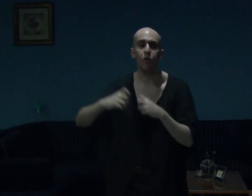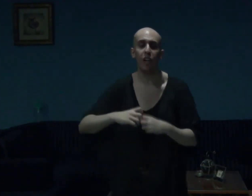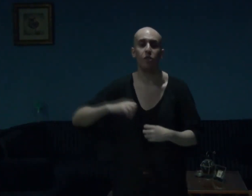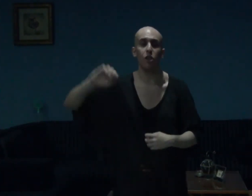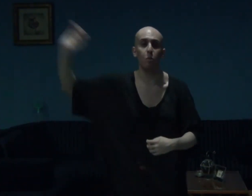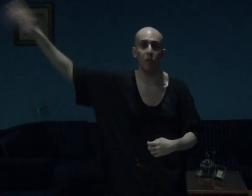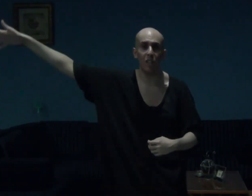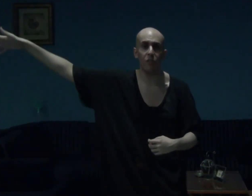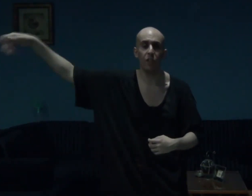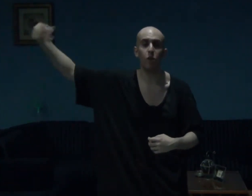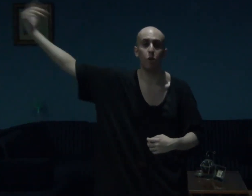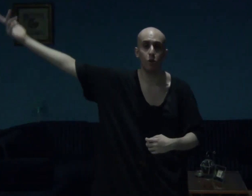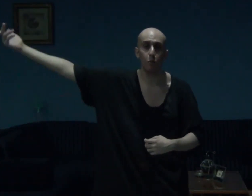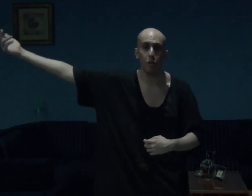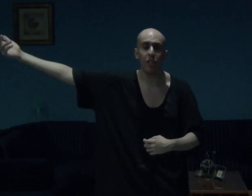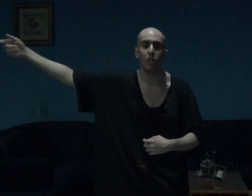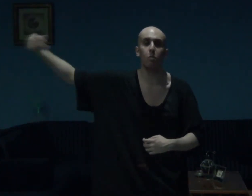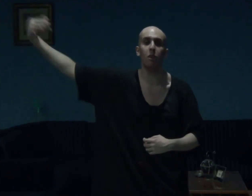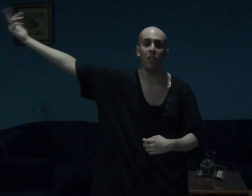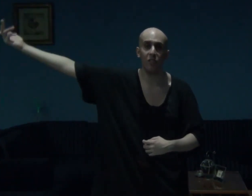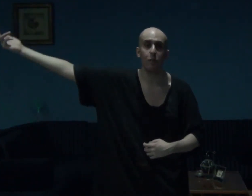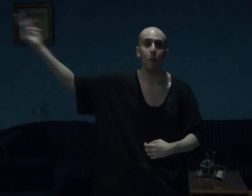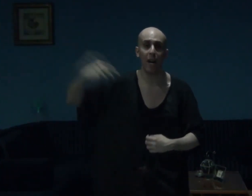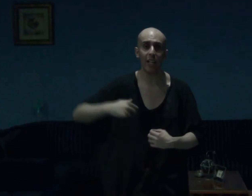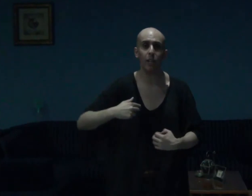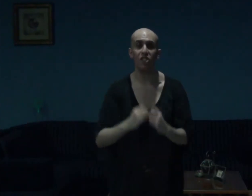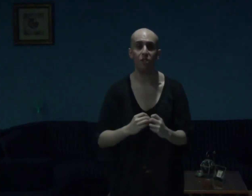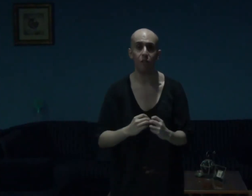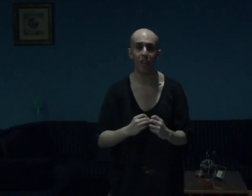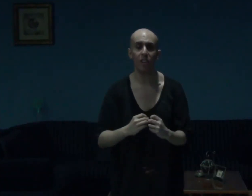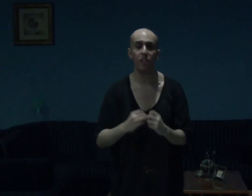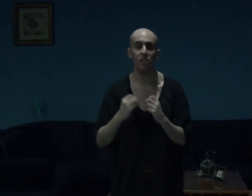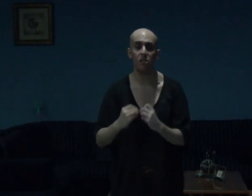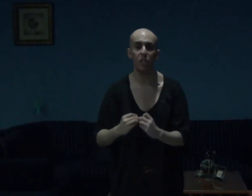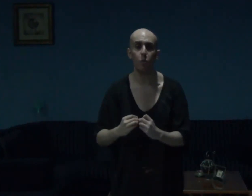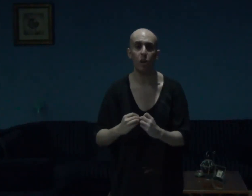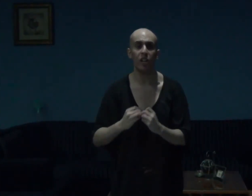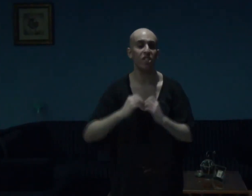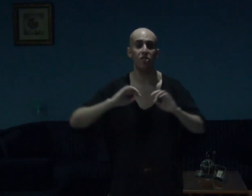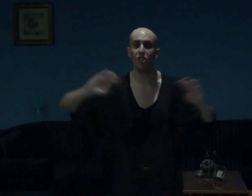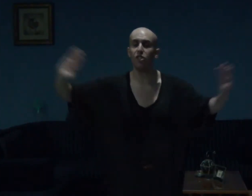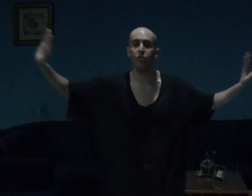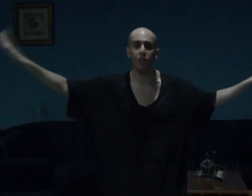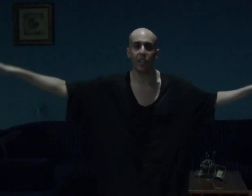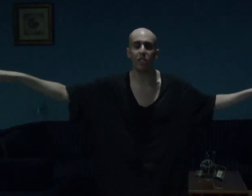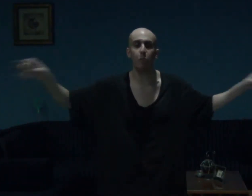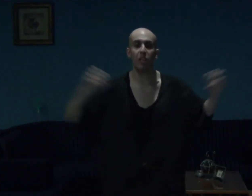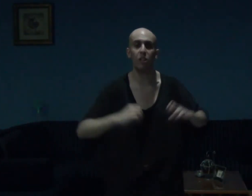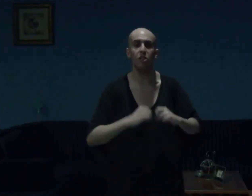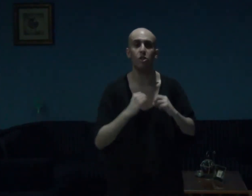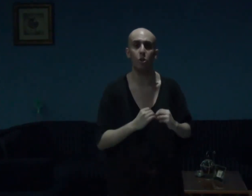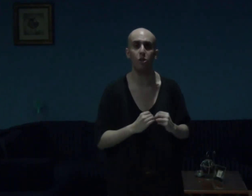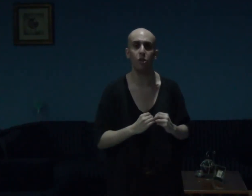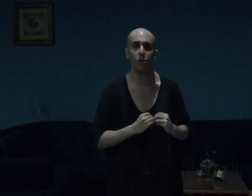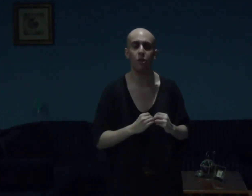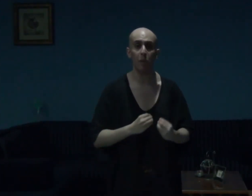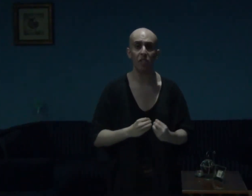find her beloved, or to bring her beloved back, is the fact, Senwa, is not defined, by her disorder, mental